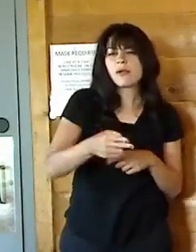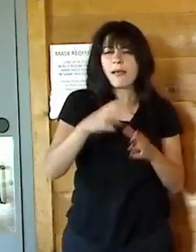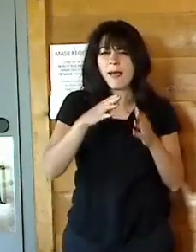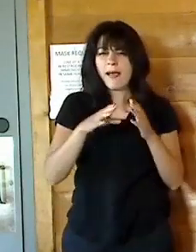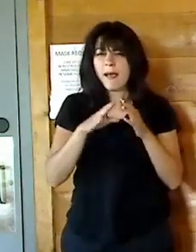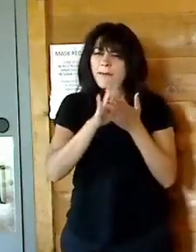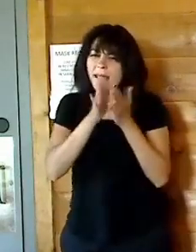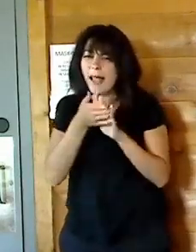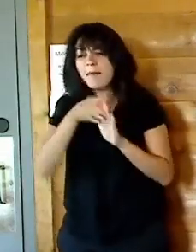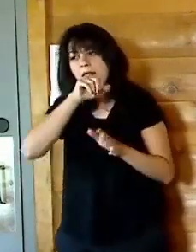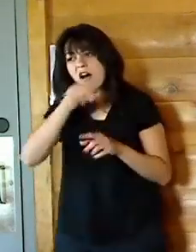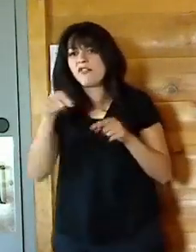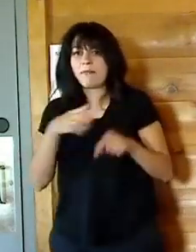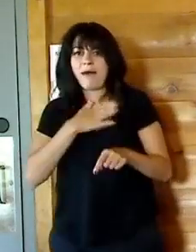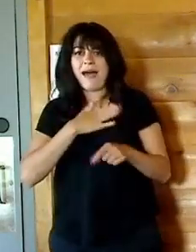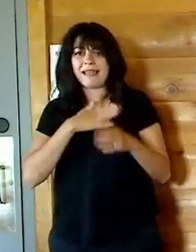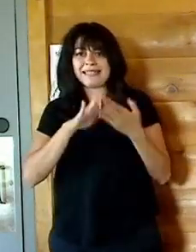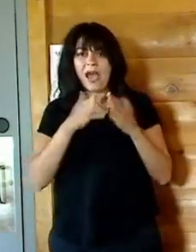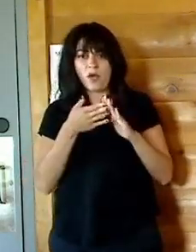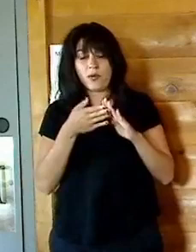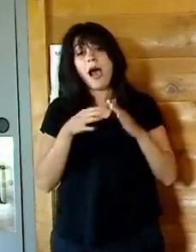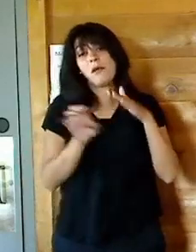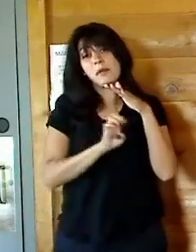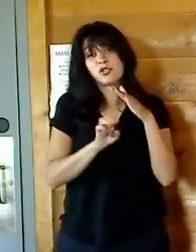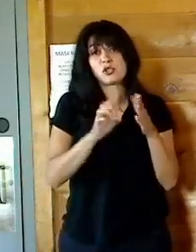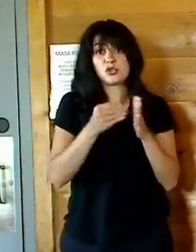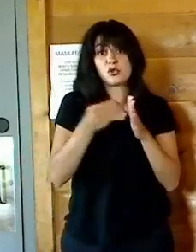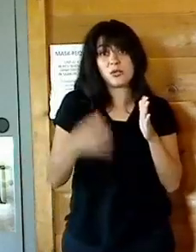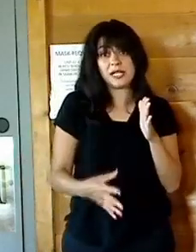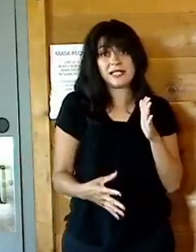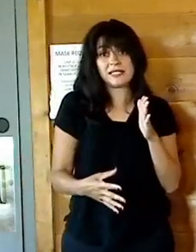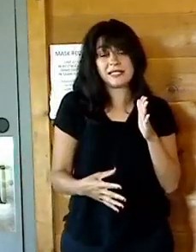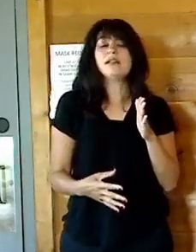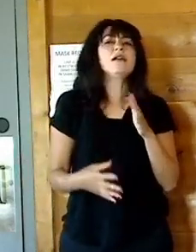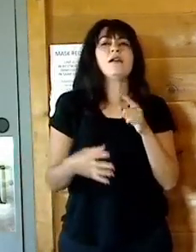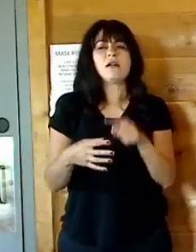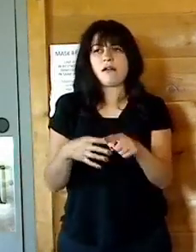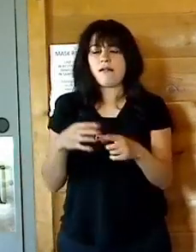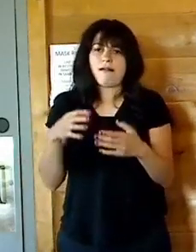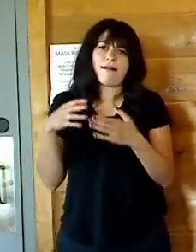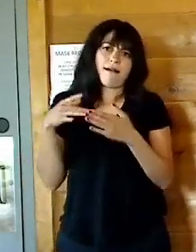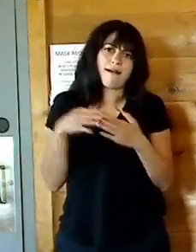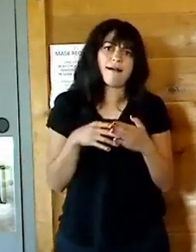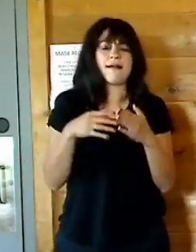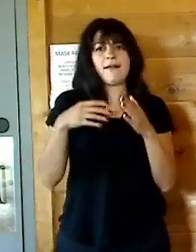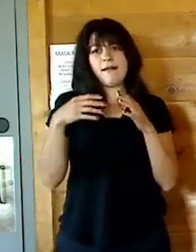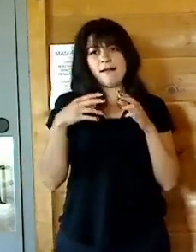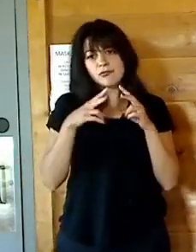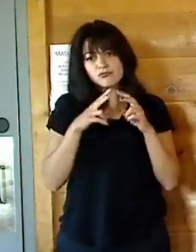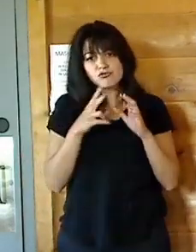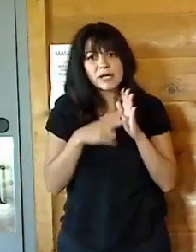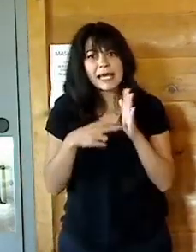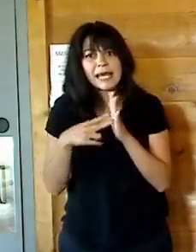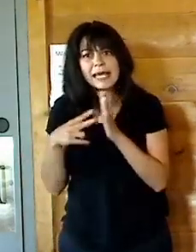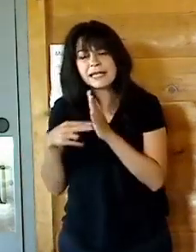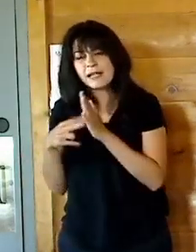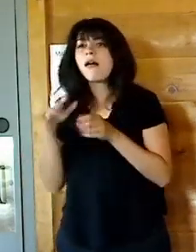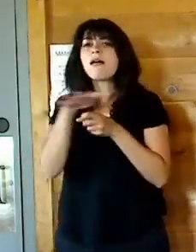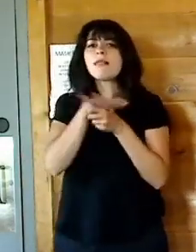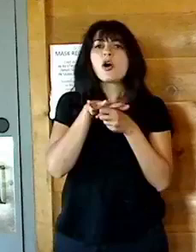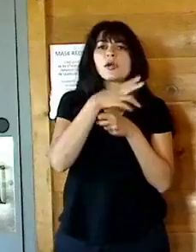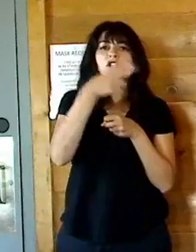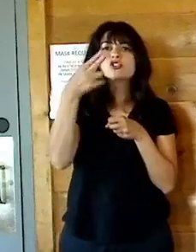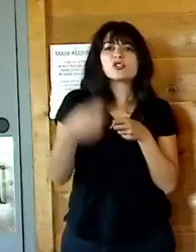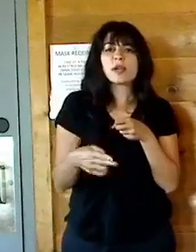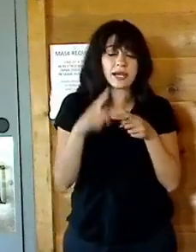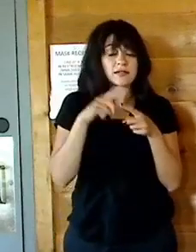as an elementary school student, I always thought it was fascinating to do some side research on local history, especially the